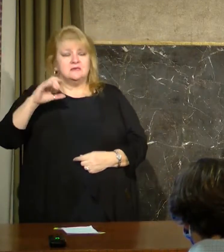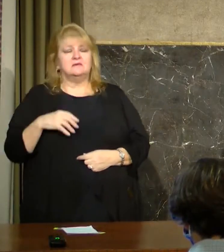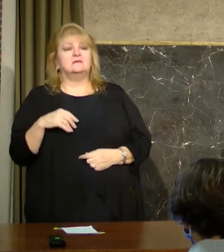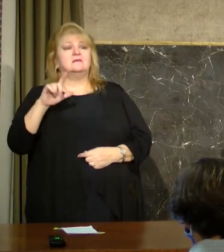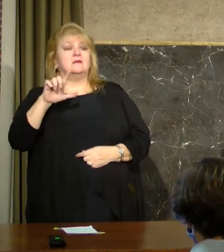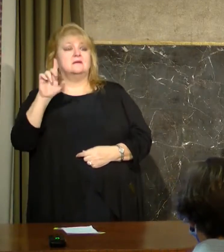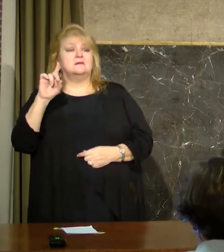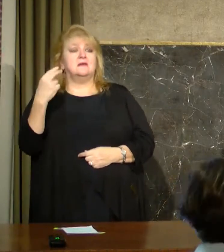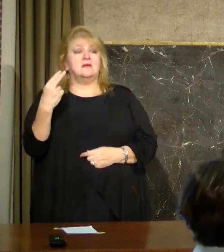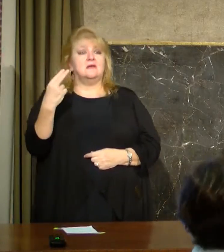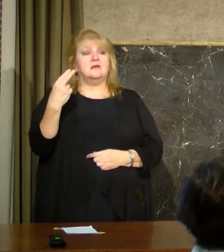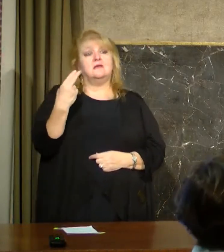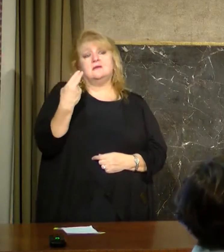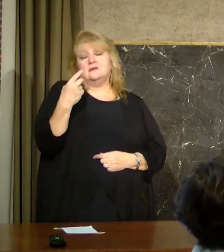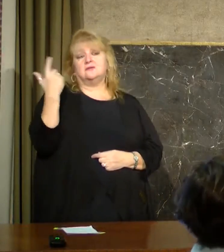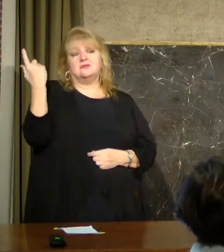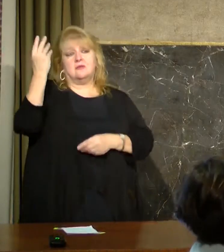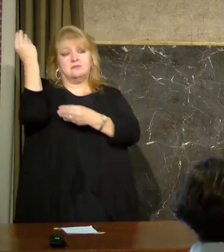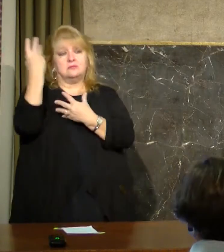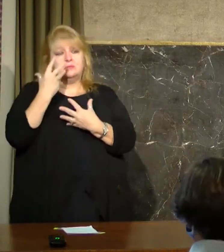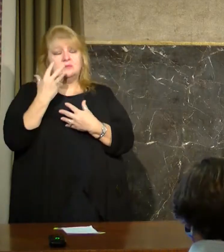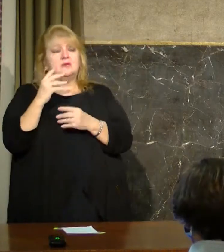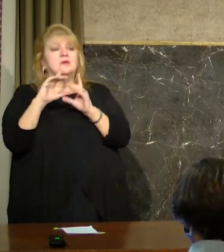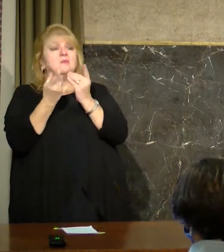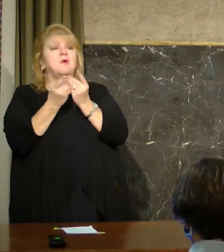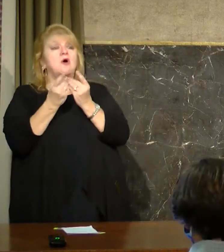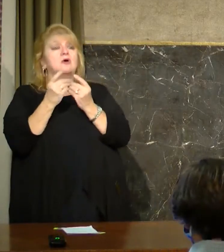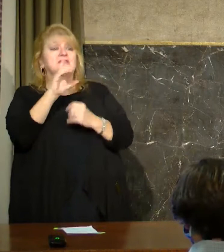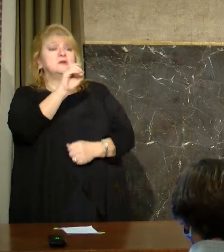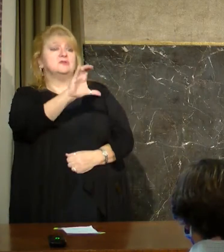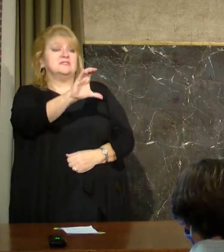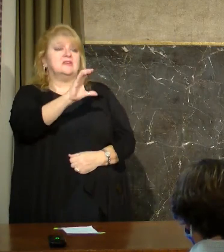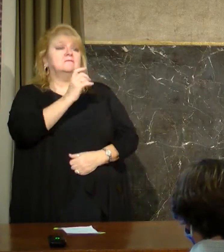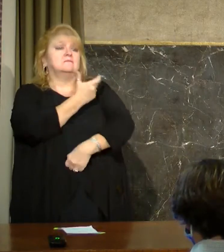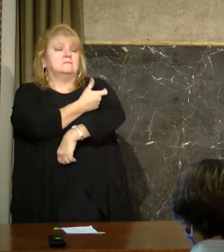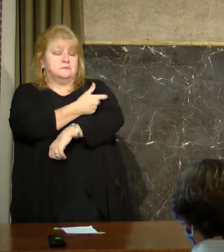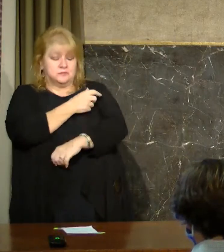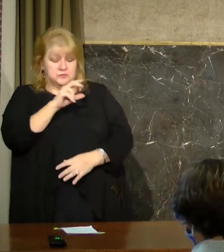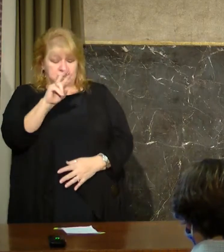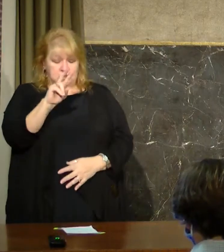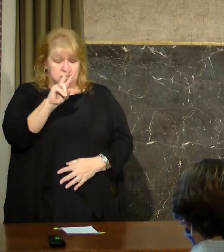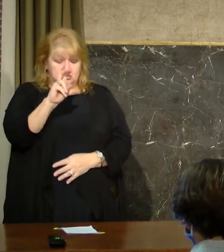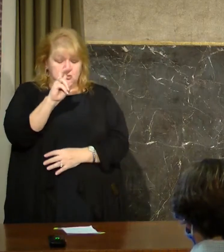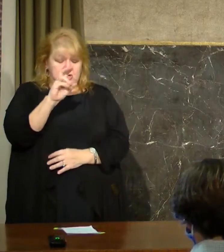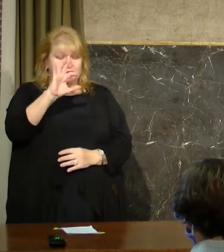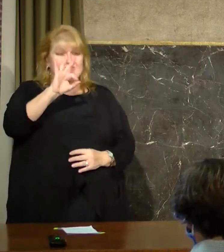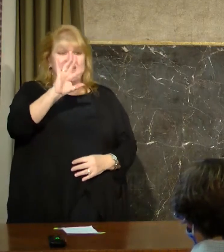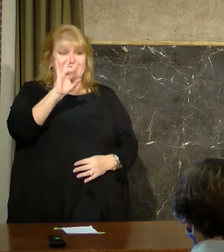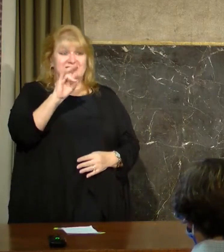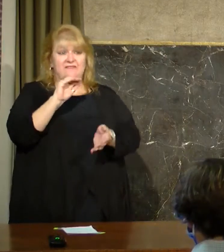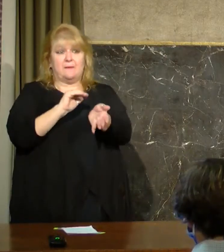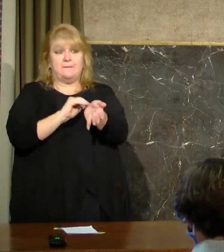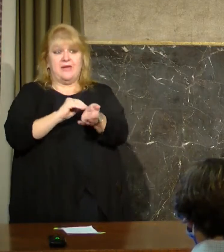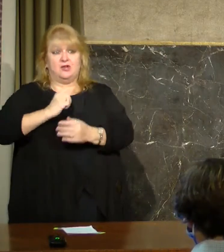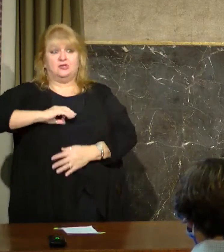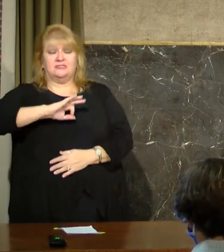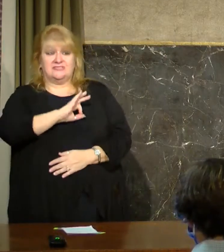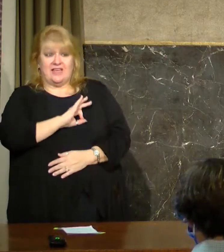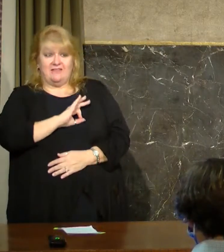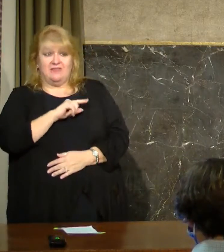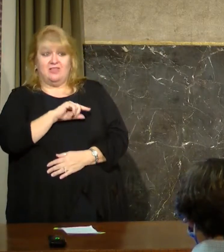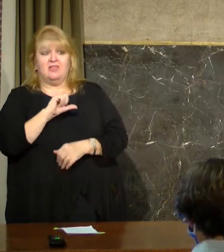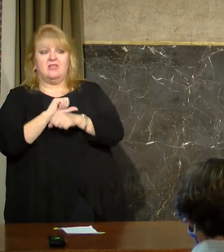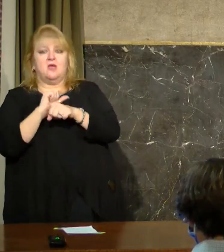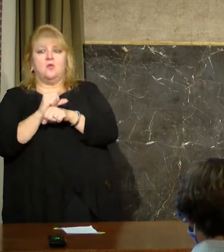the Department of Corrections has already vaccinated 297 frontline medical staff who work at the prisoners. I'm sorry,